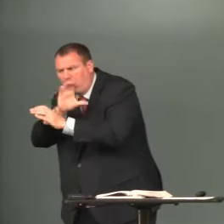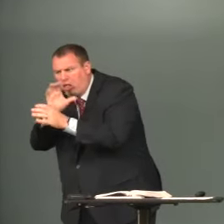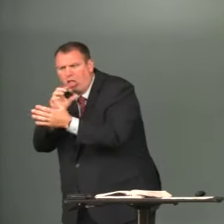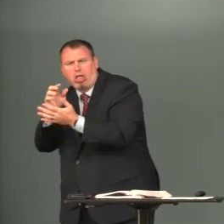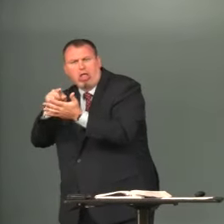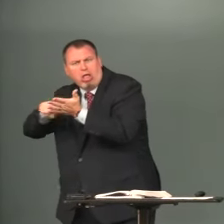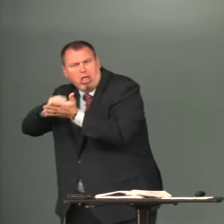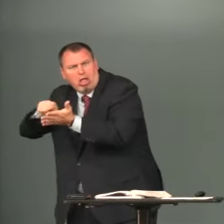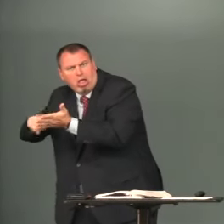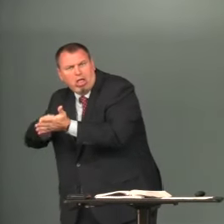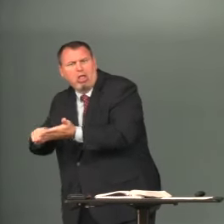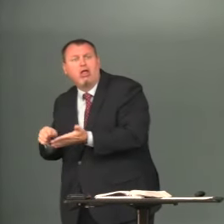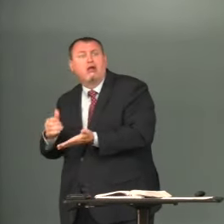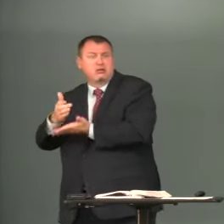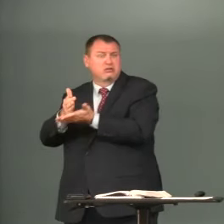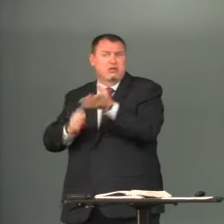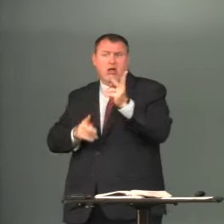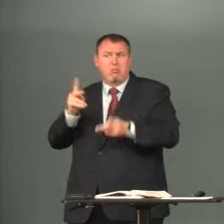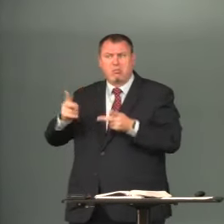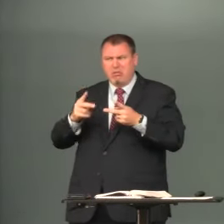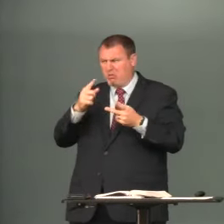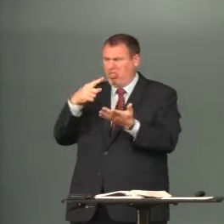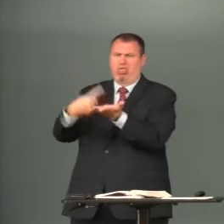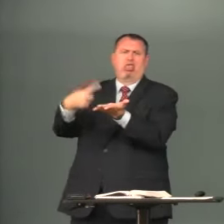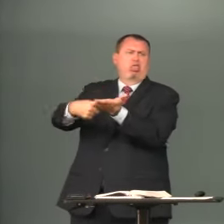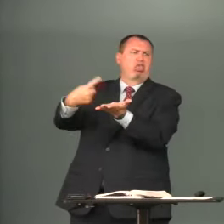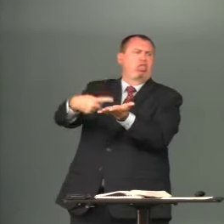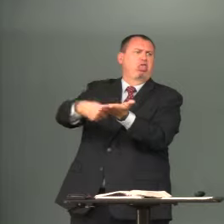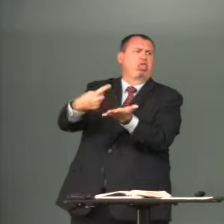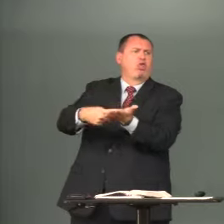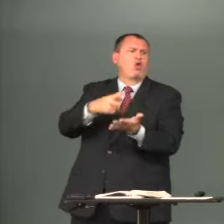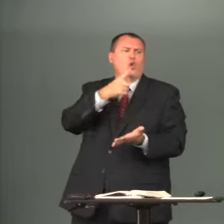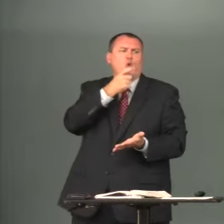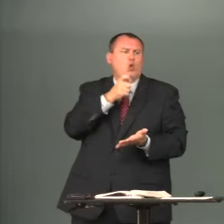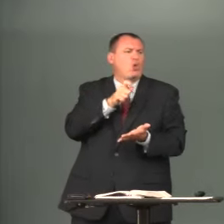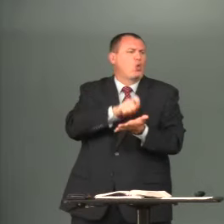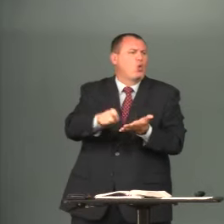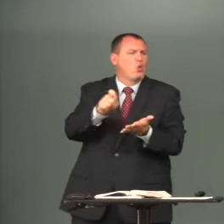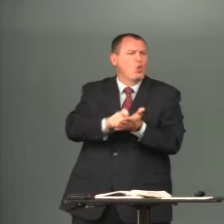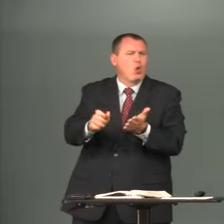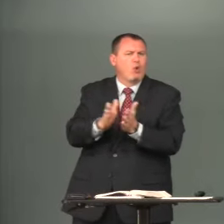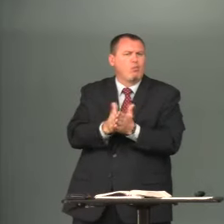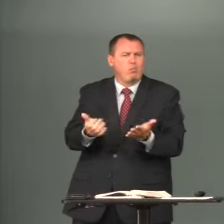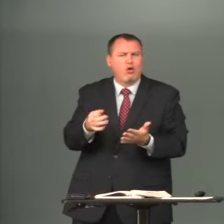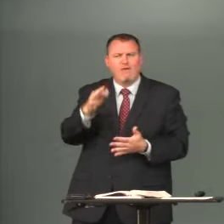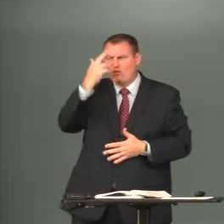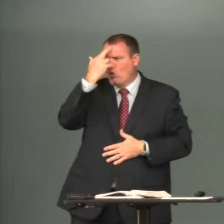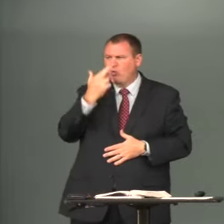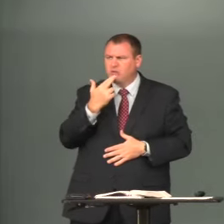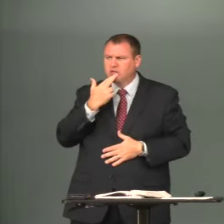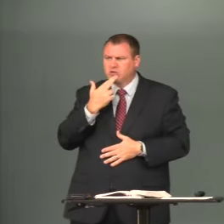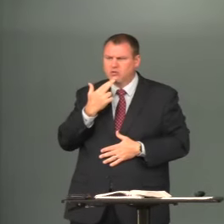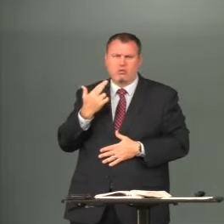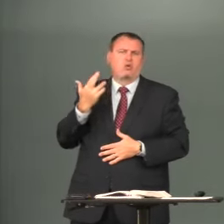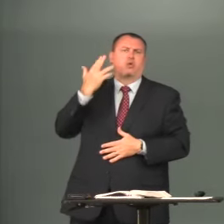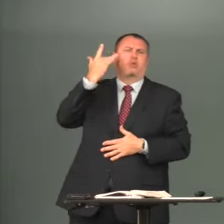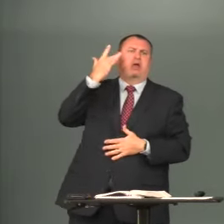maybe you're interested in looking and checking and other people want to discuss who is the author of the book of